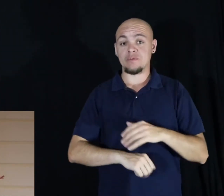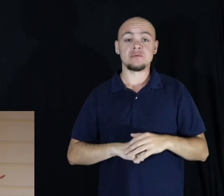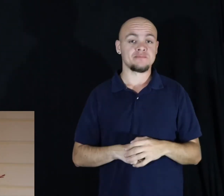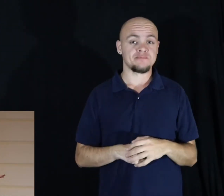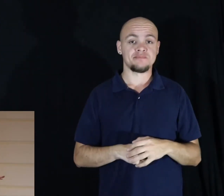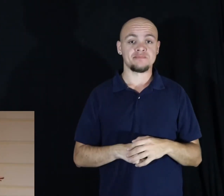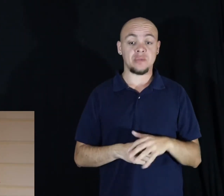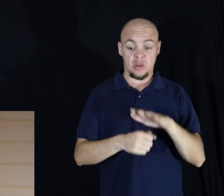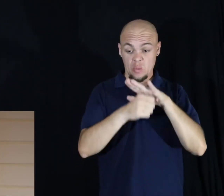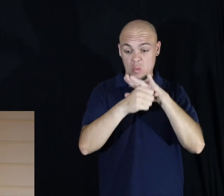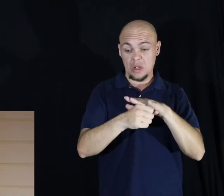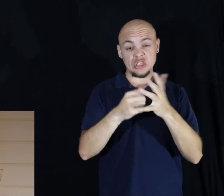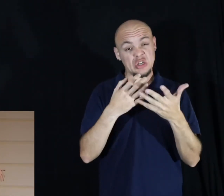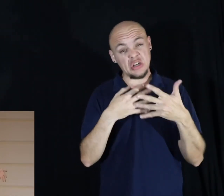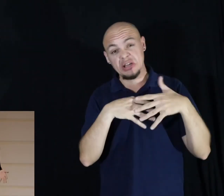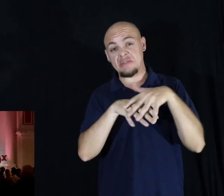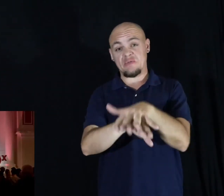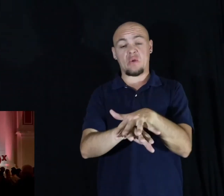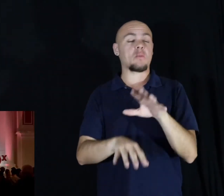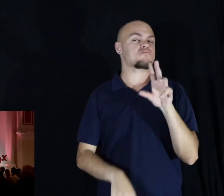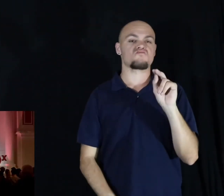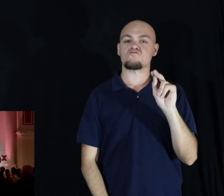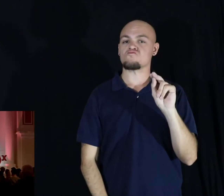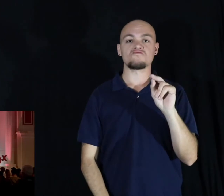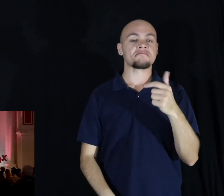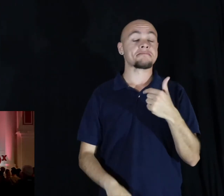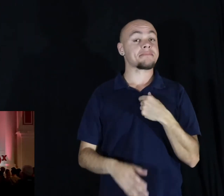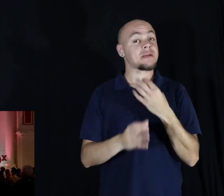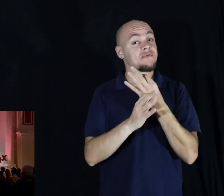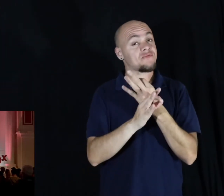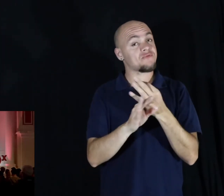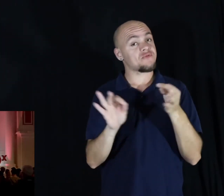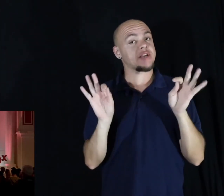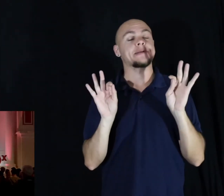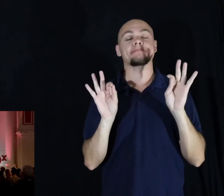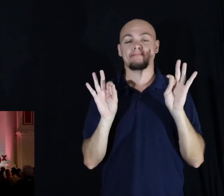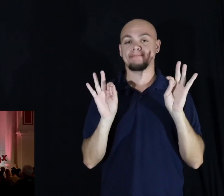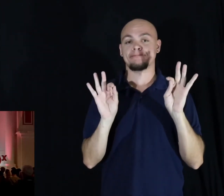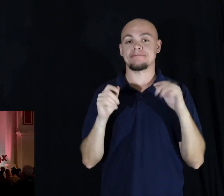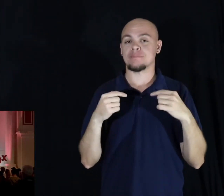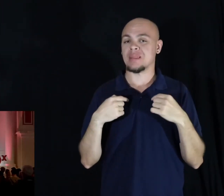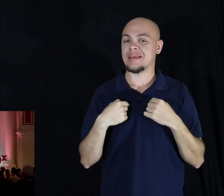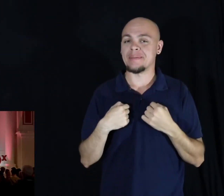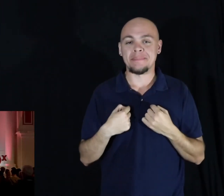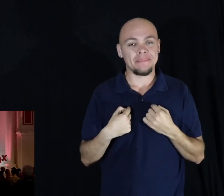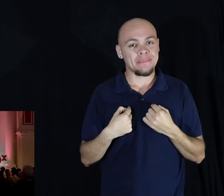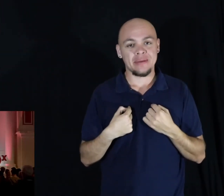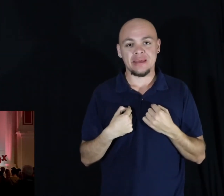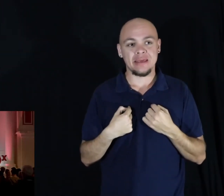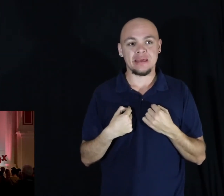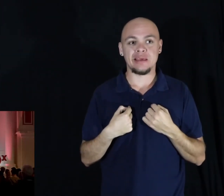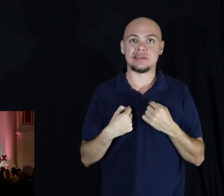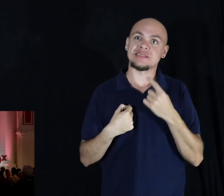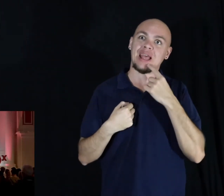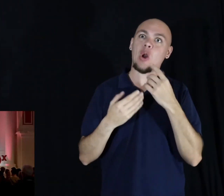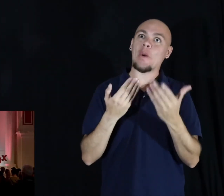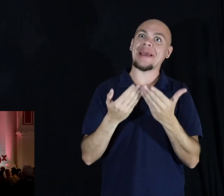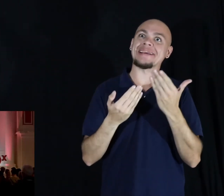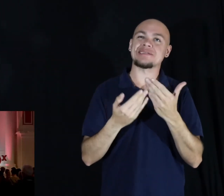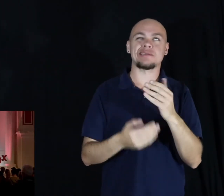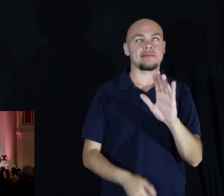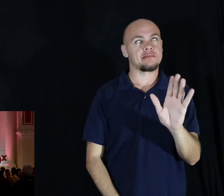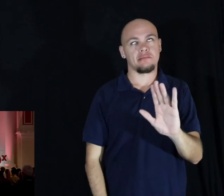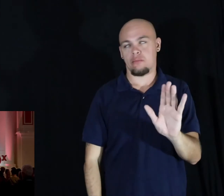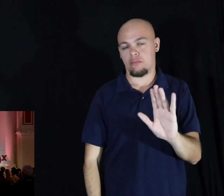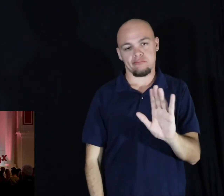conform. I felt free. Now, I'm not going to deny that it wasn't hard, because it most definitely